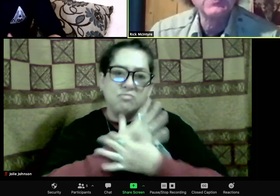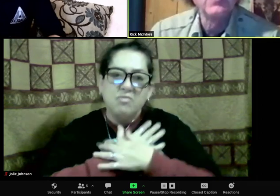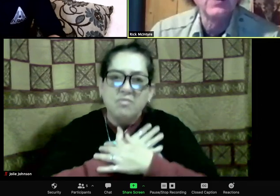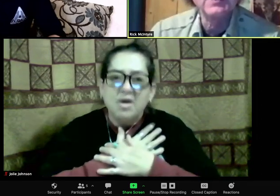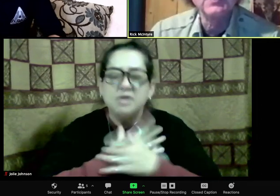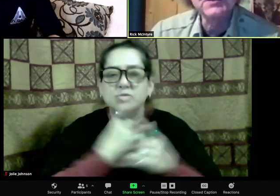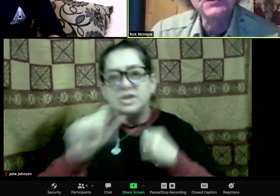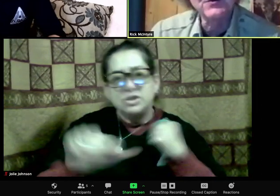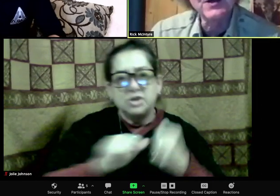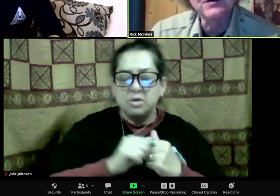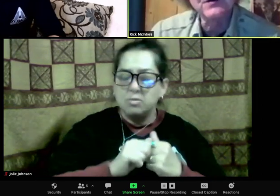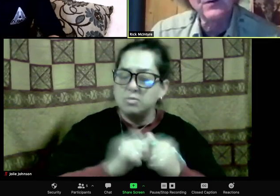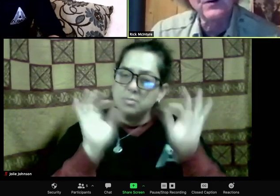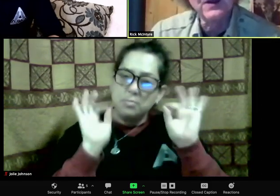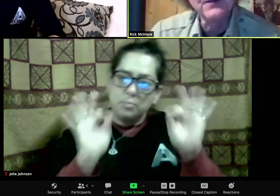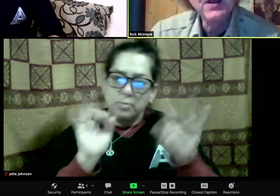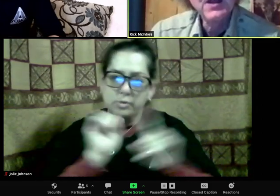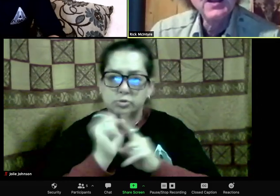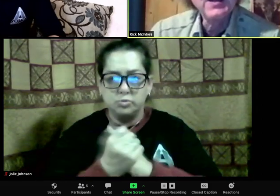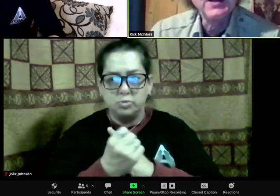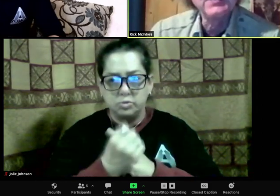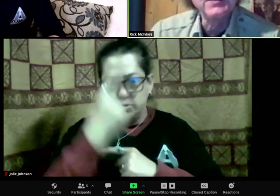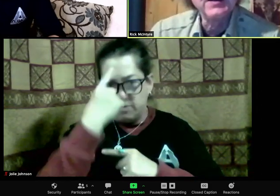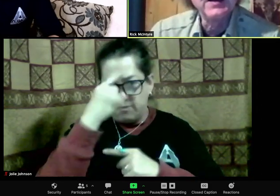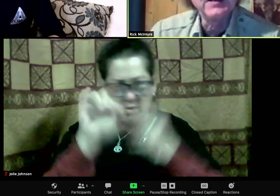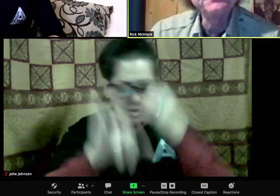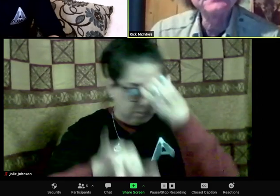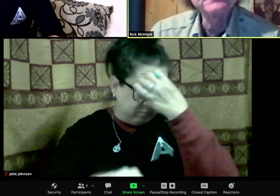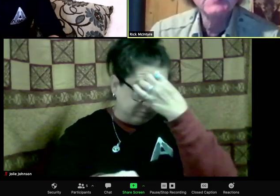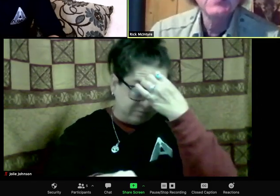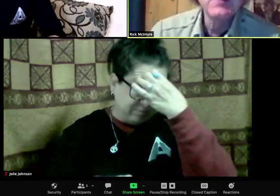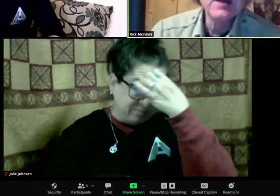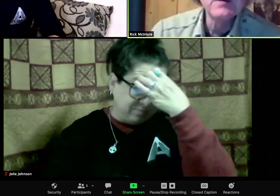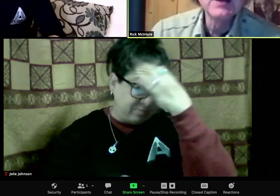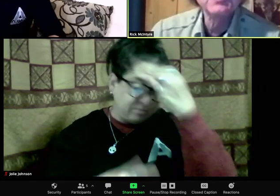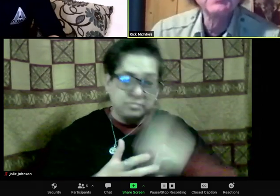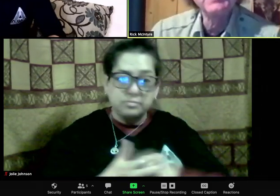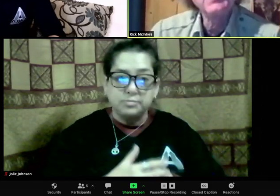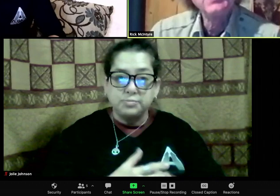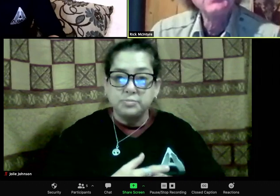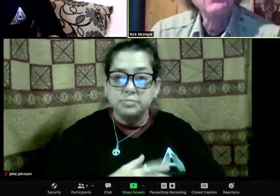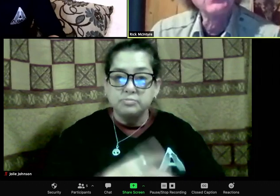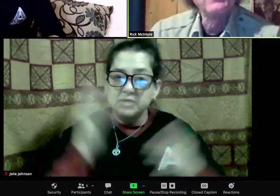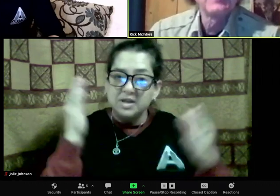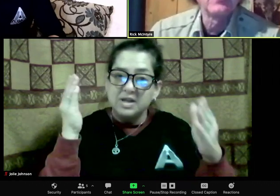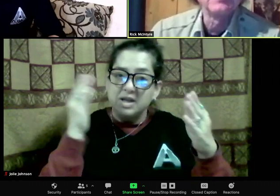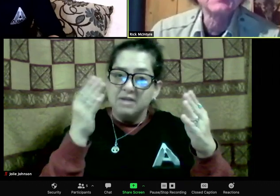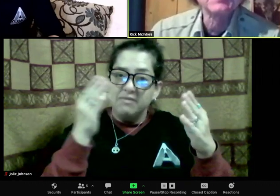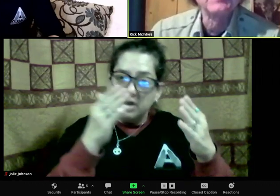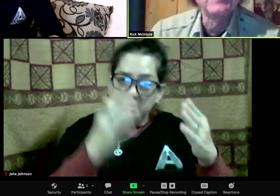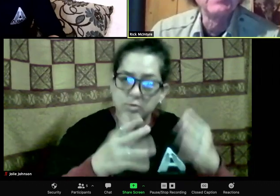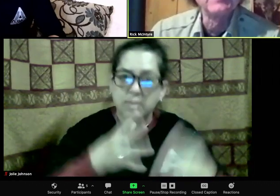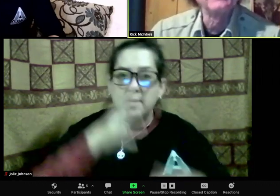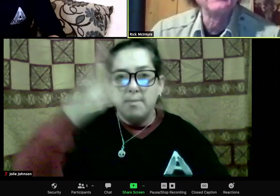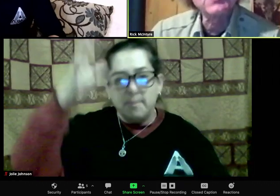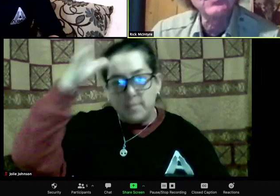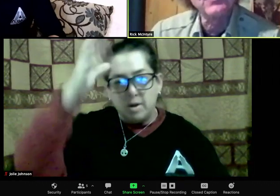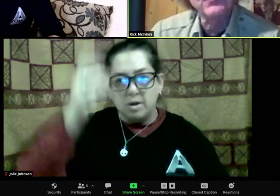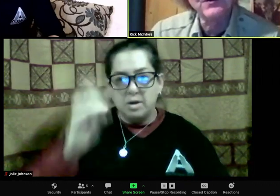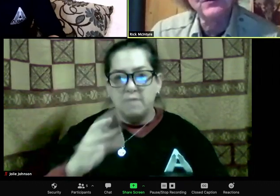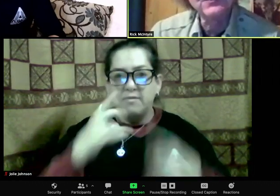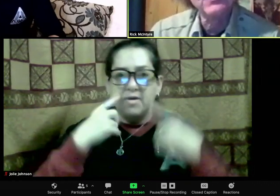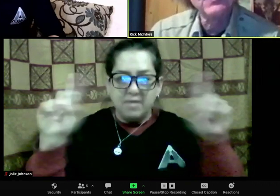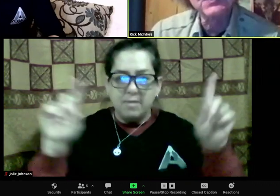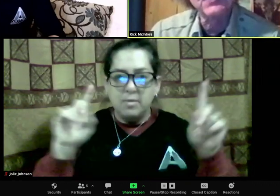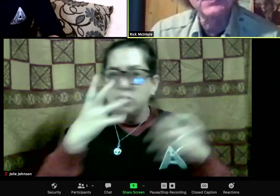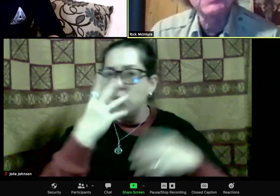apprenticed by their own parents and have raised younger brothers and sisters in their own family. So they had to do everything by